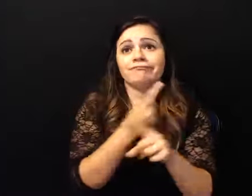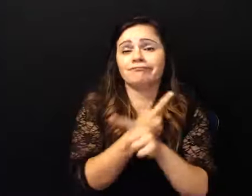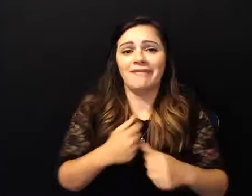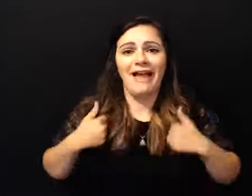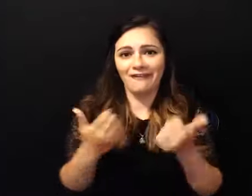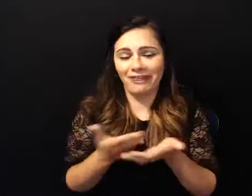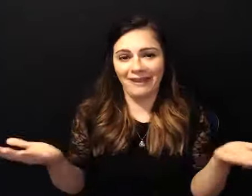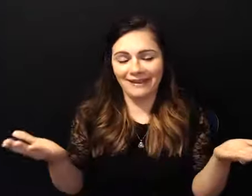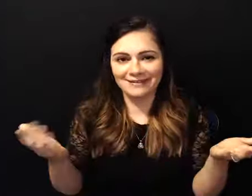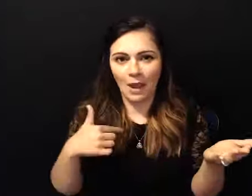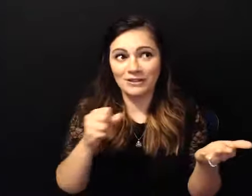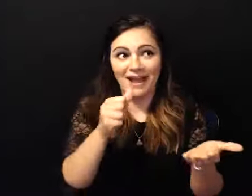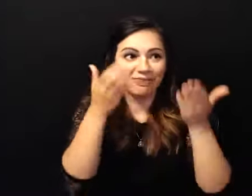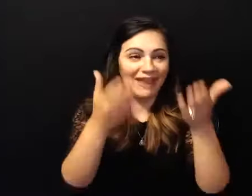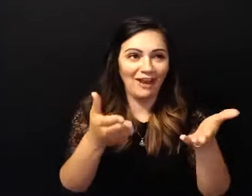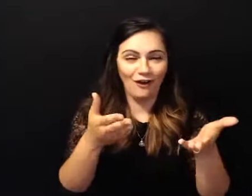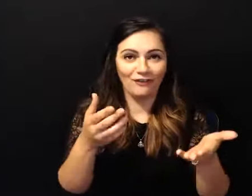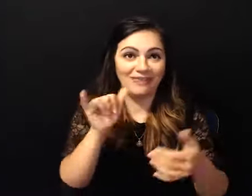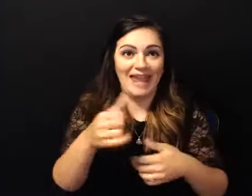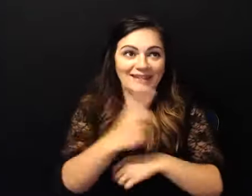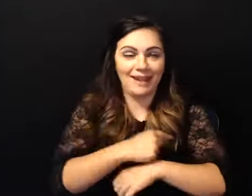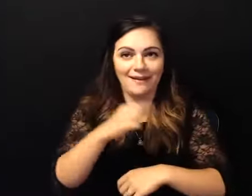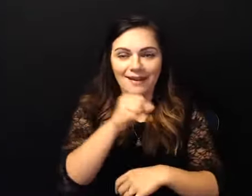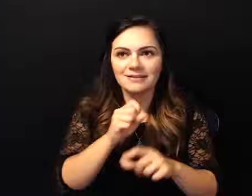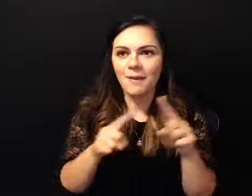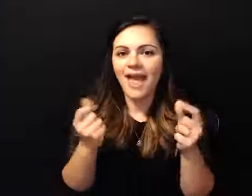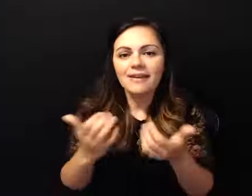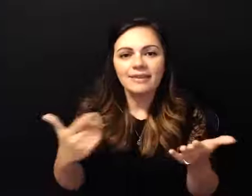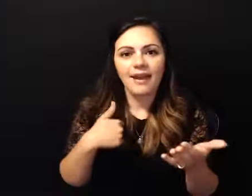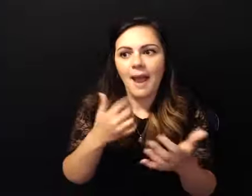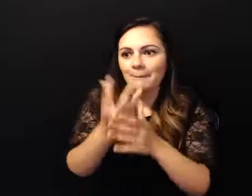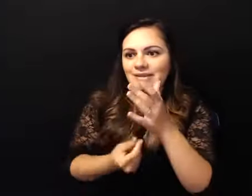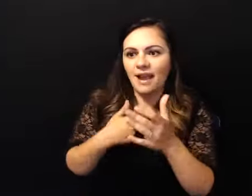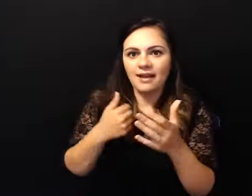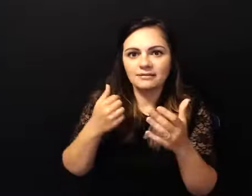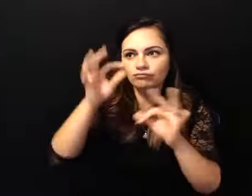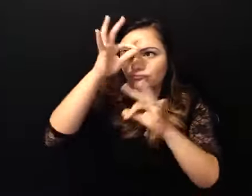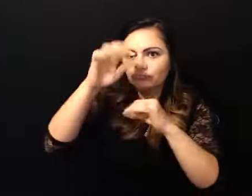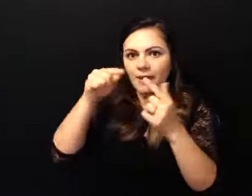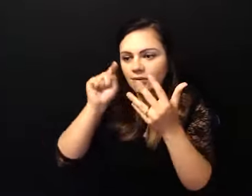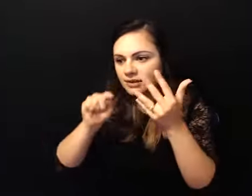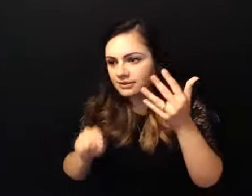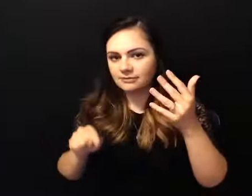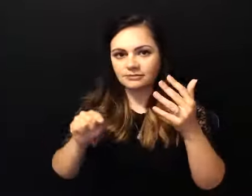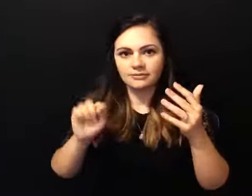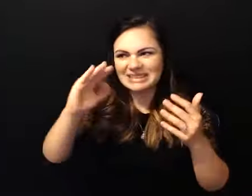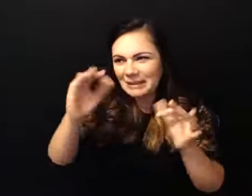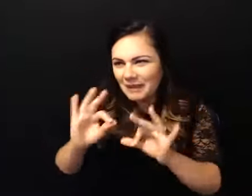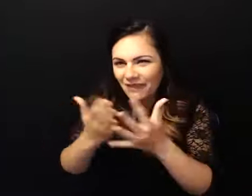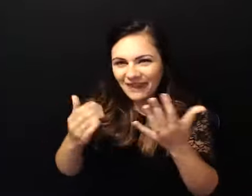about and what i didn't know about you guys taught me you know you guys taught me how to show up for my kids you guys taught me how to take them to meetings so that i